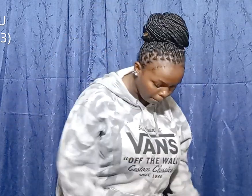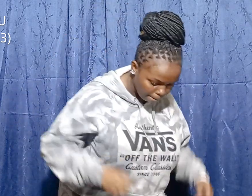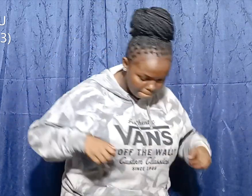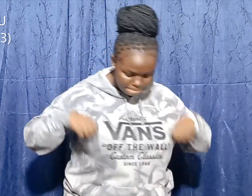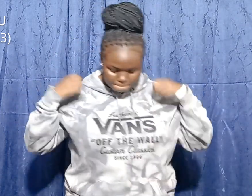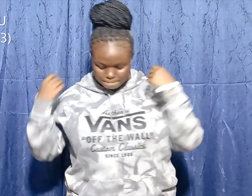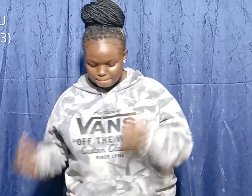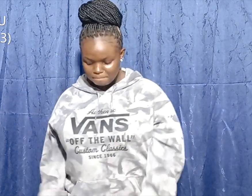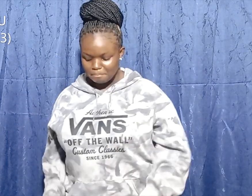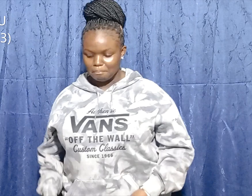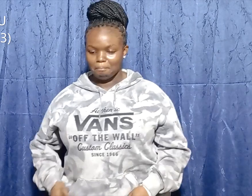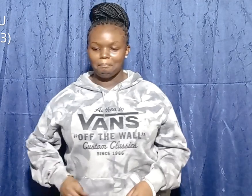down.